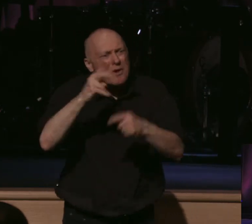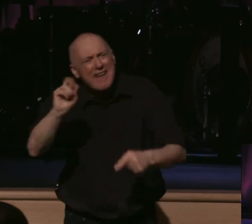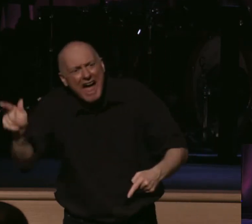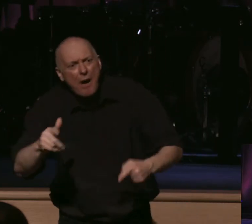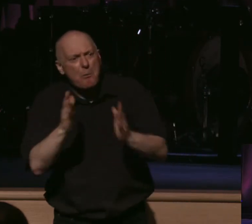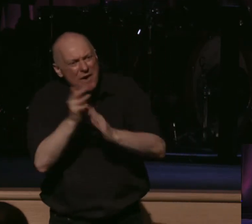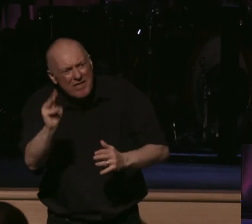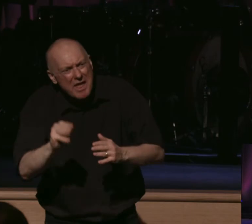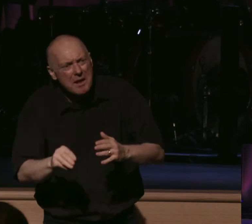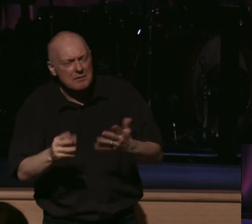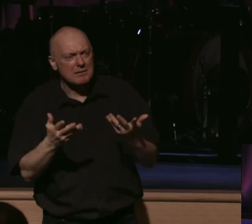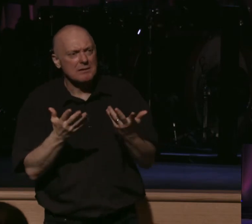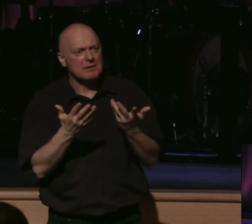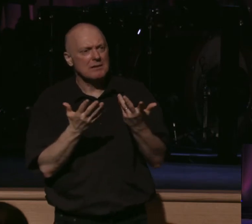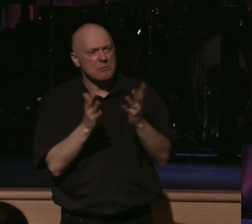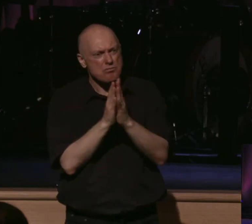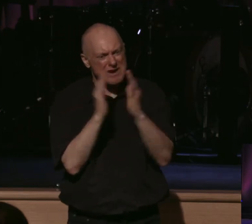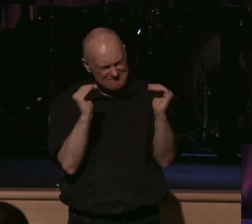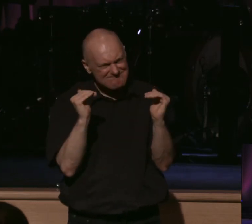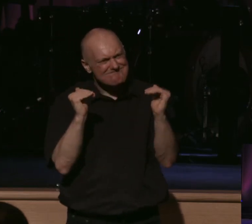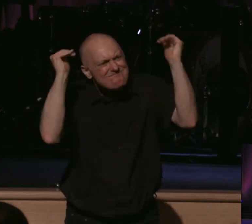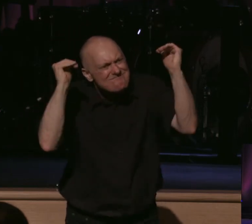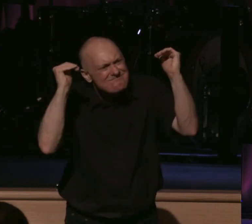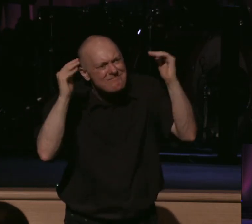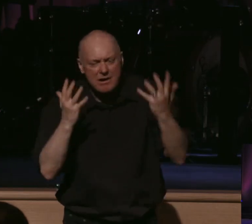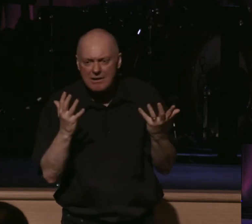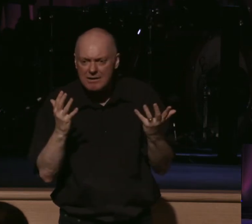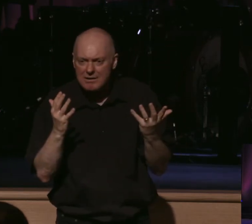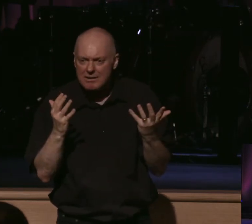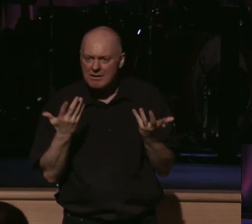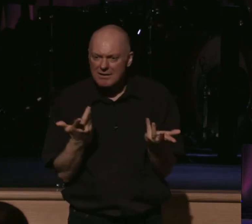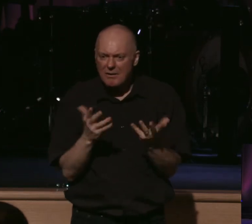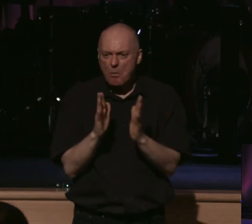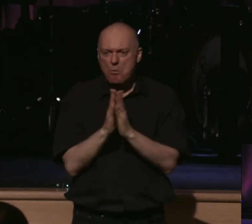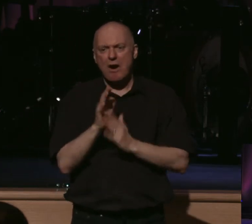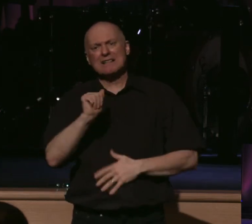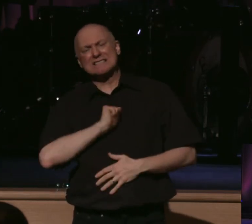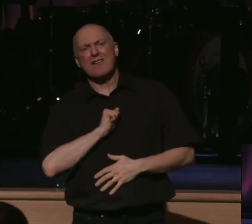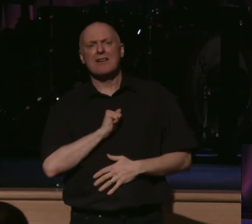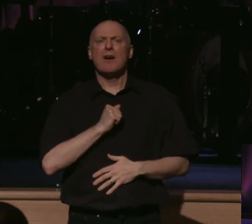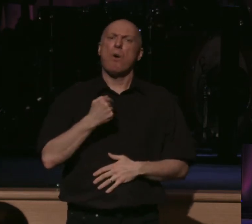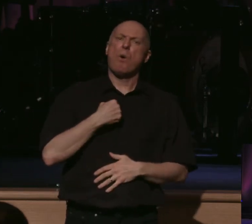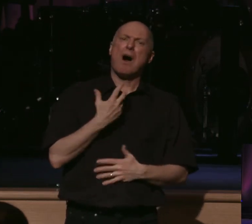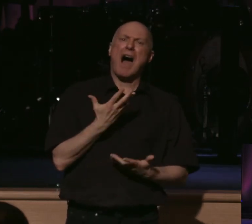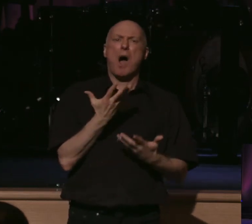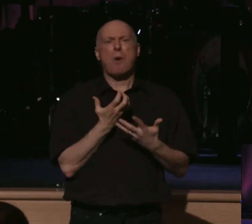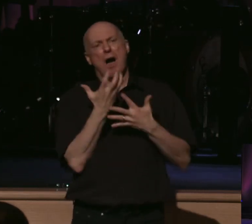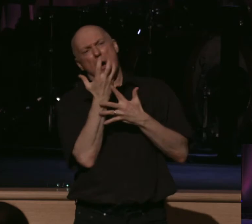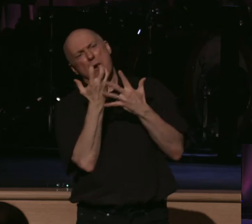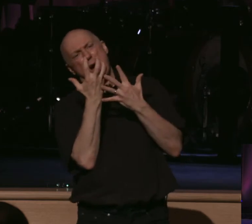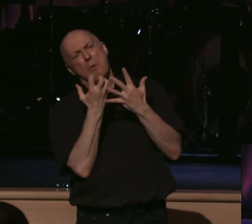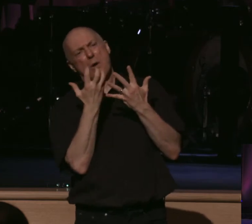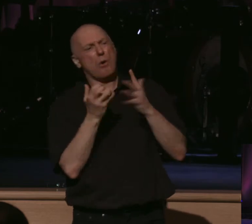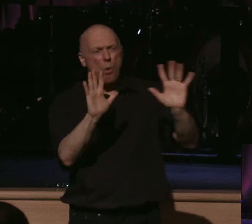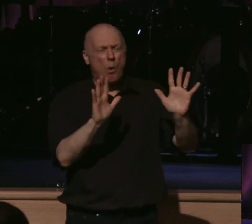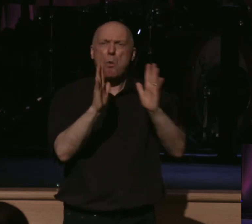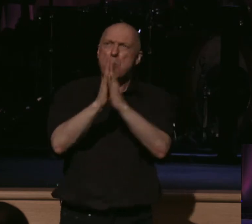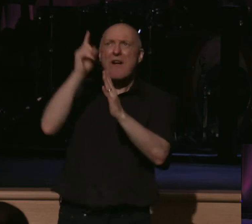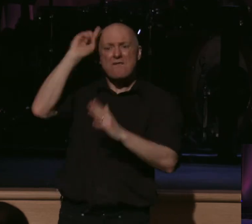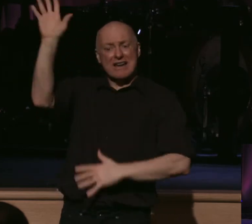things and just to pray with an urgency. Are our prayers just focused on self or are our prayers kingdom based? What's really happening there? Is it God,